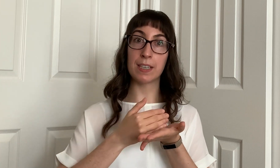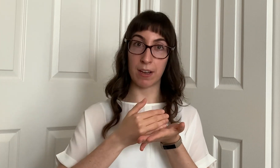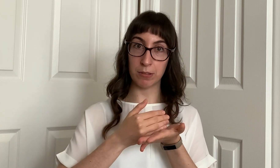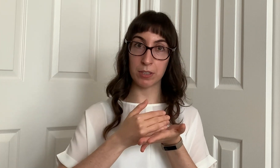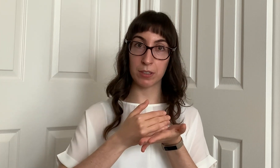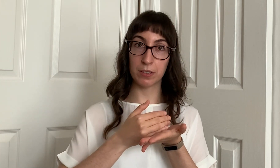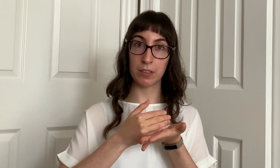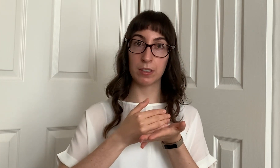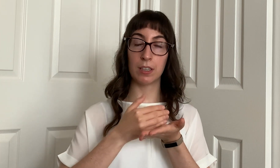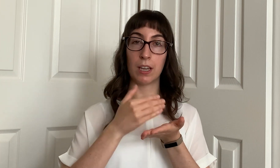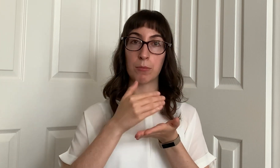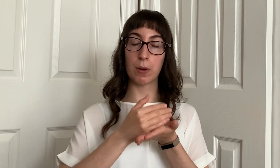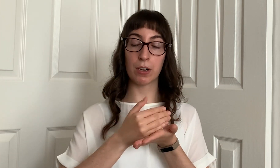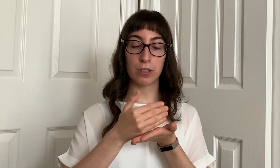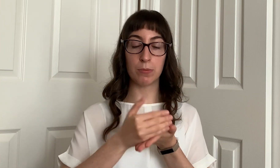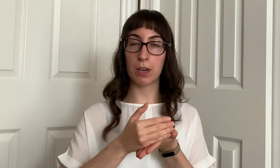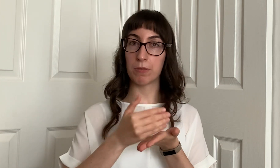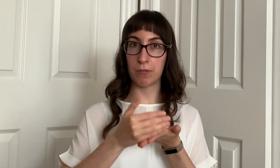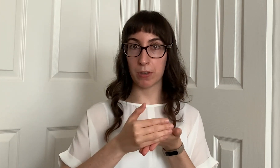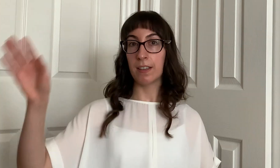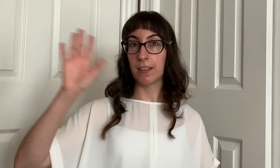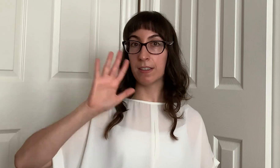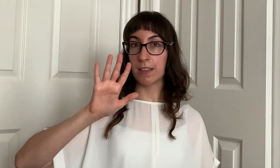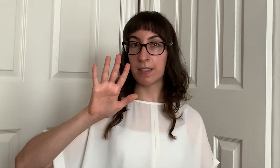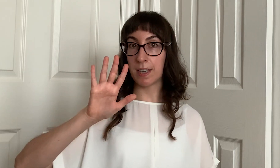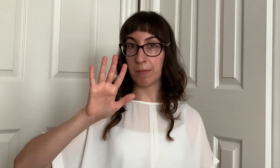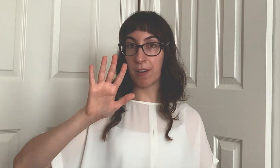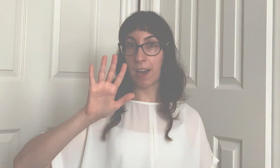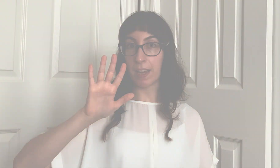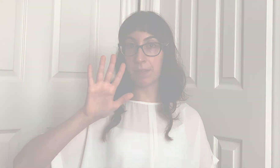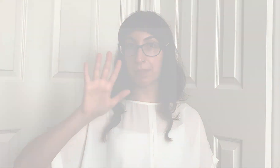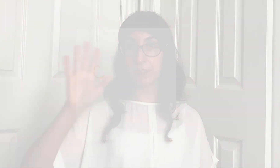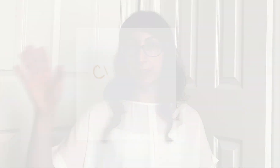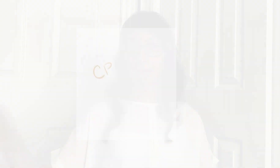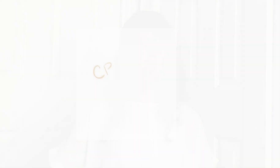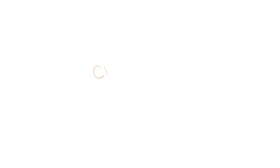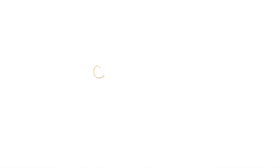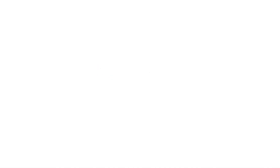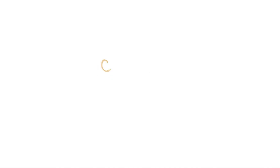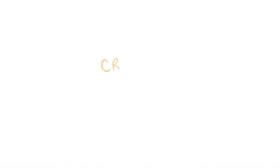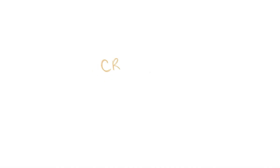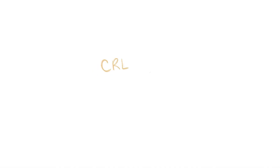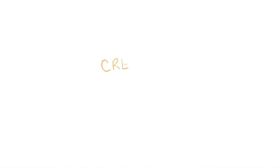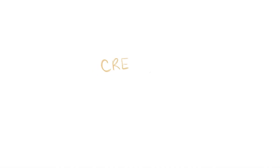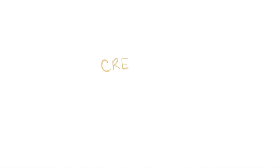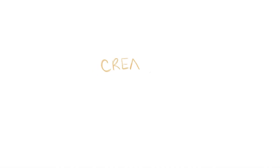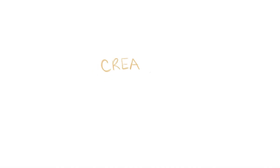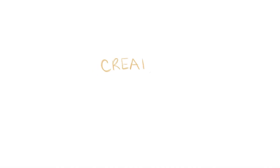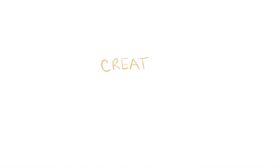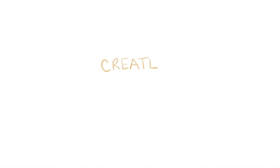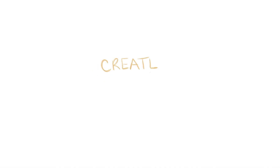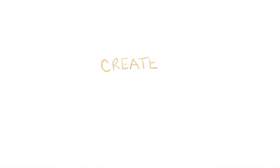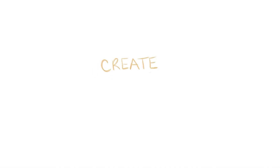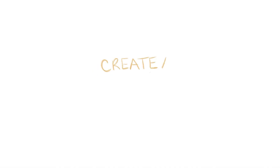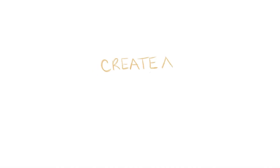out and where you want to focus step 5 create a customer profile